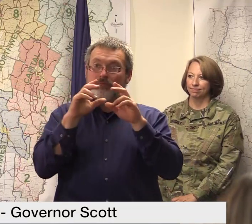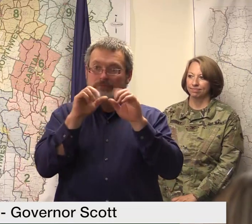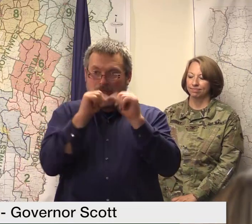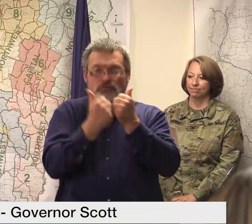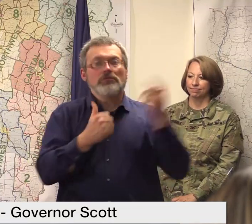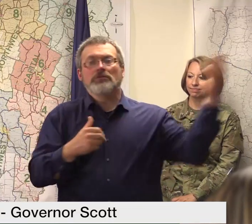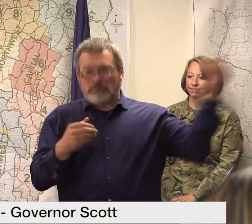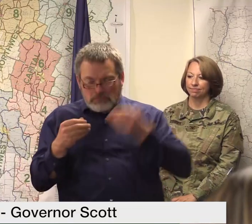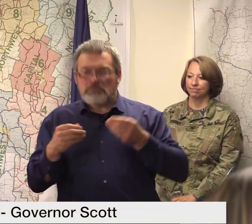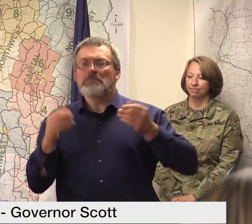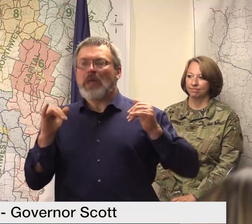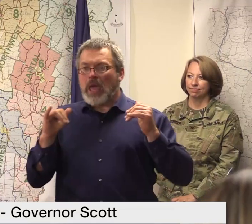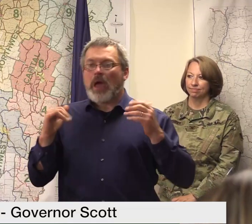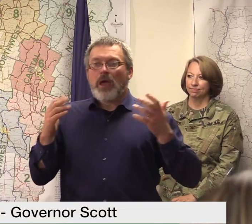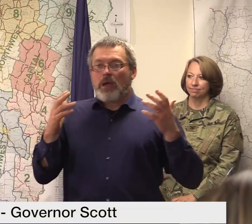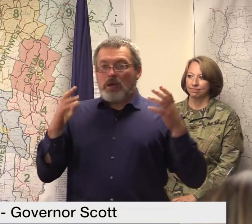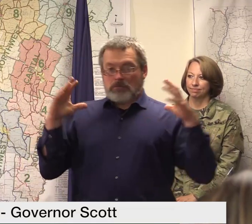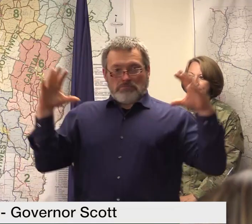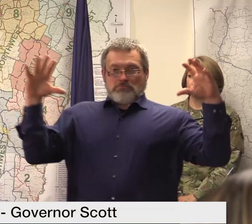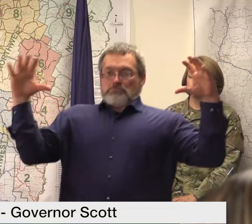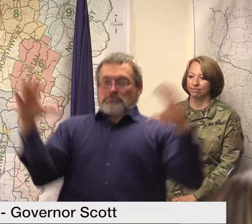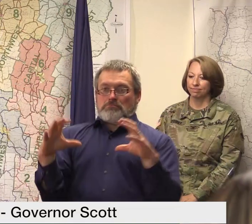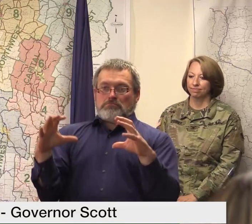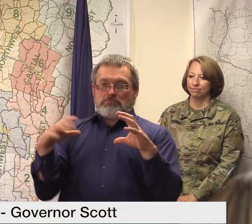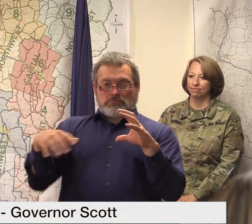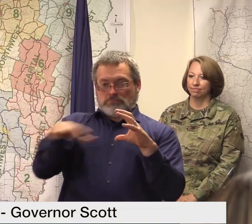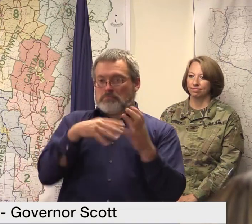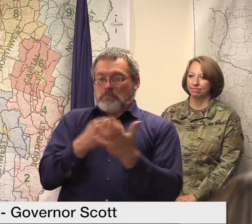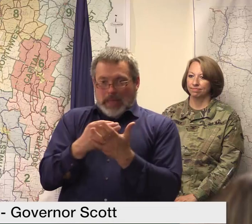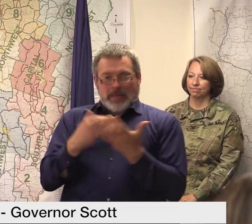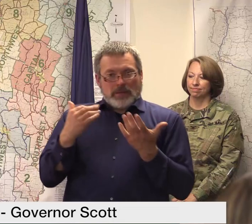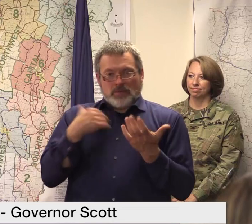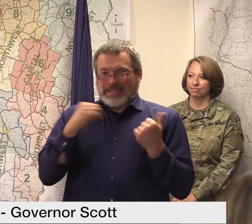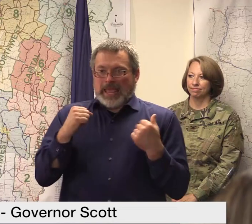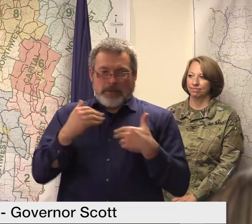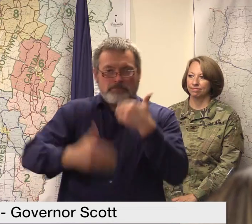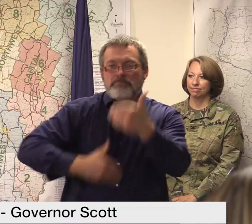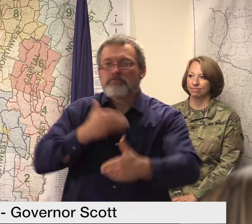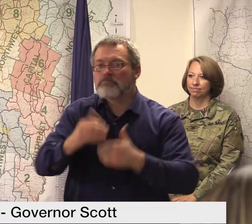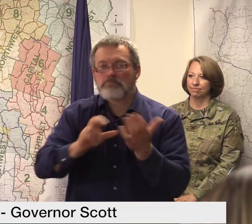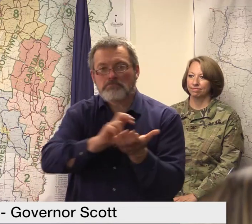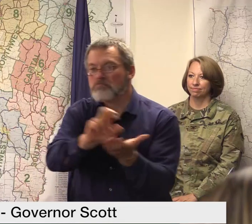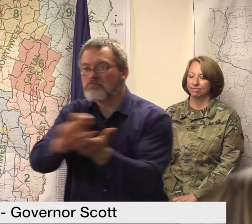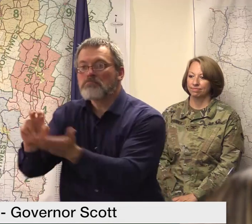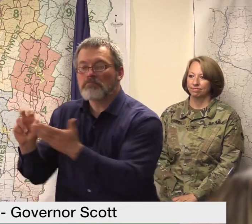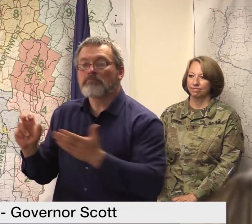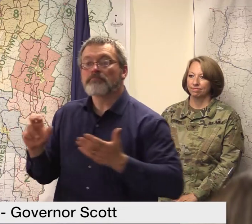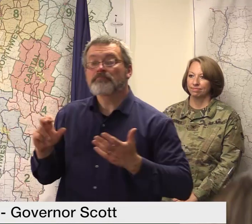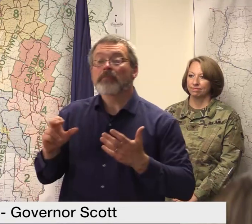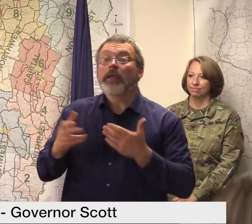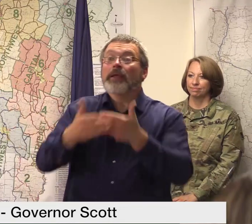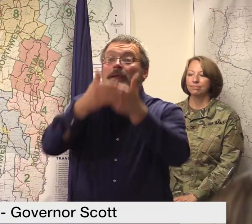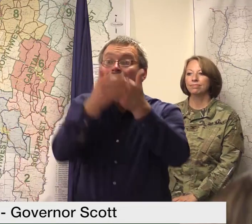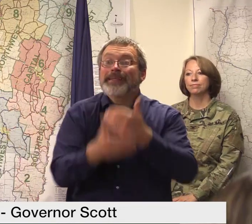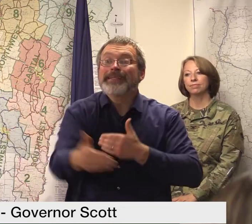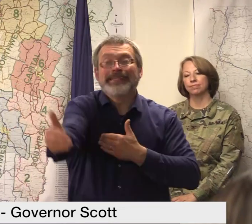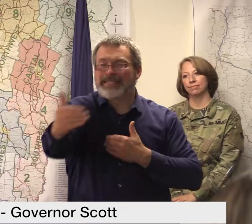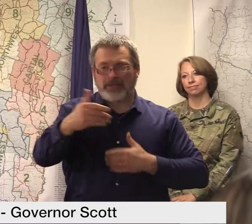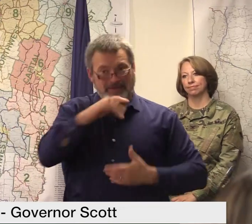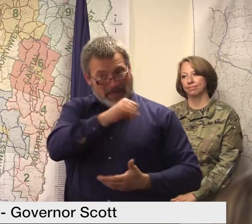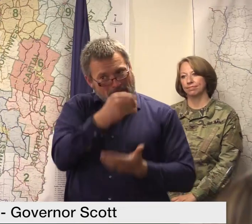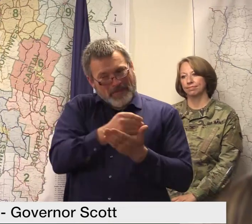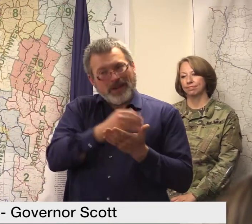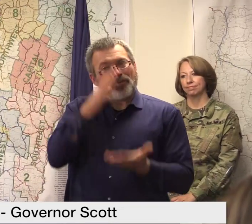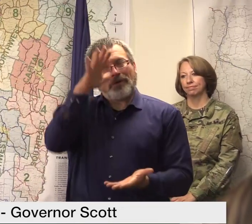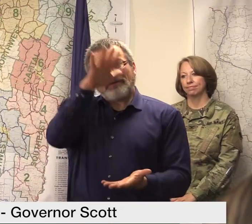from a financial standpoint today um but uh but we're going to need some help in the future with that funding we talked